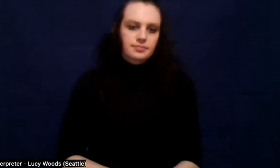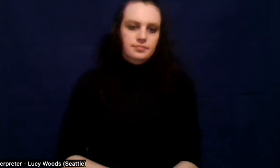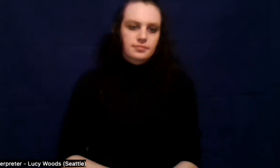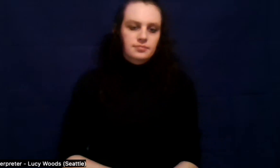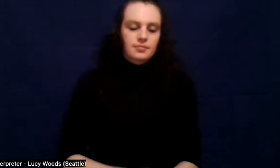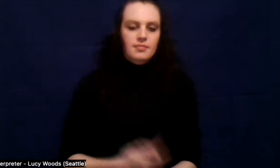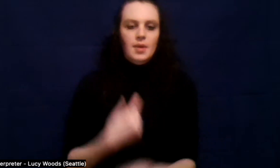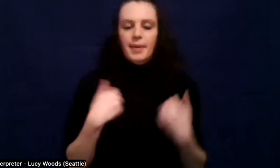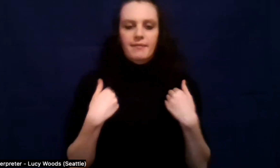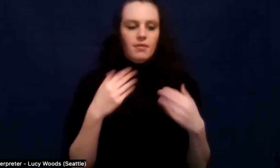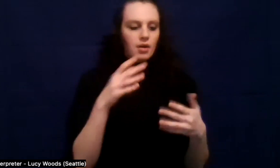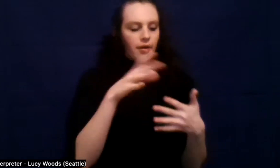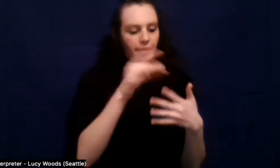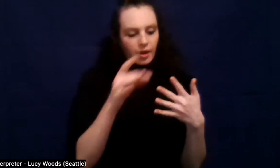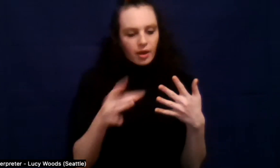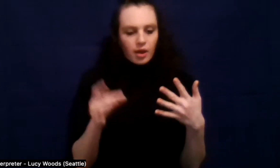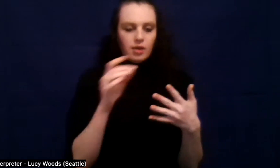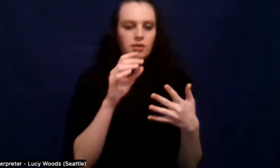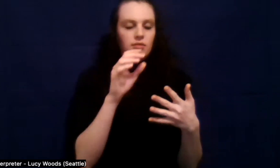of options. Um,